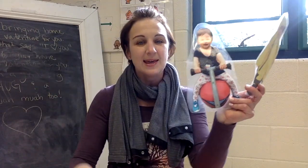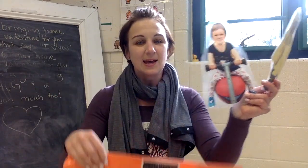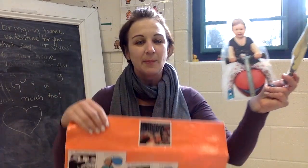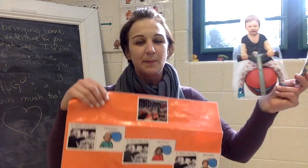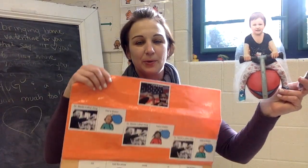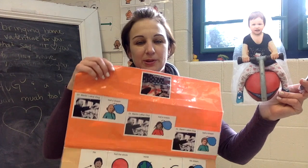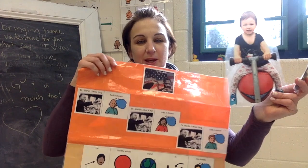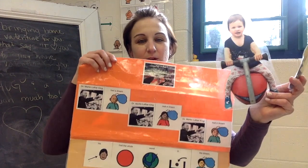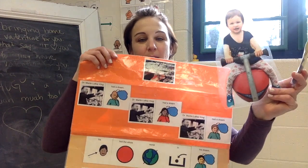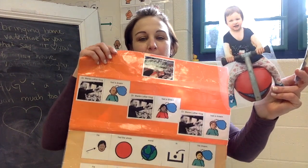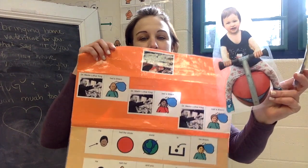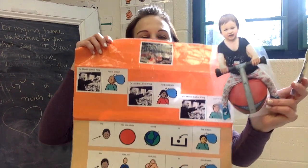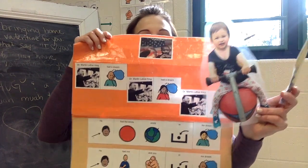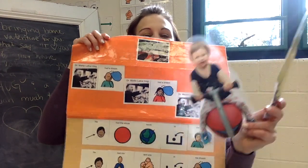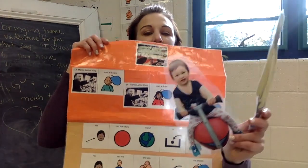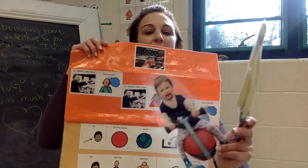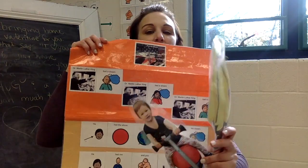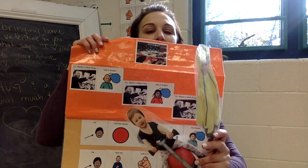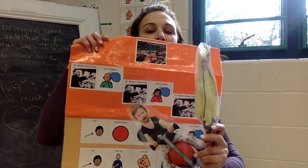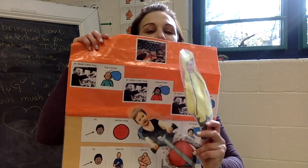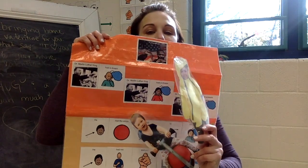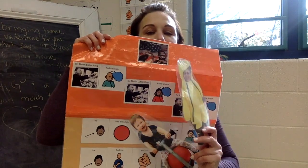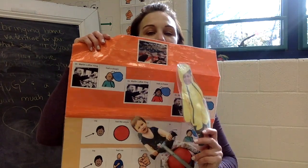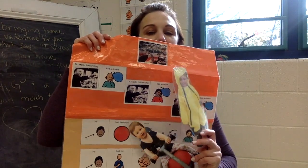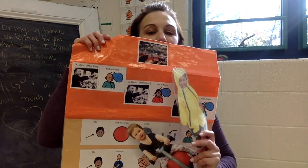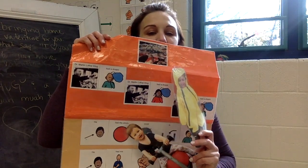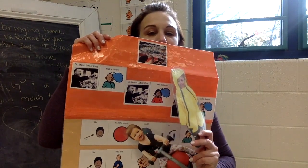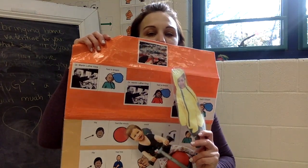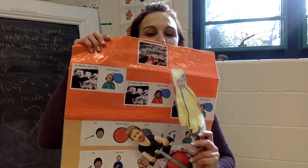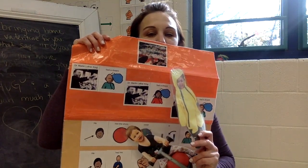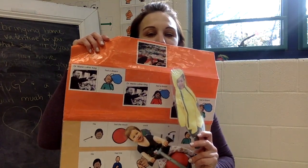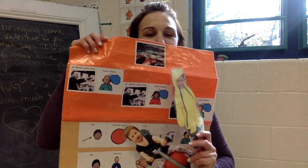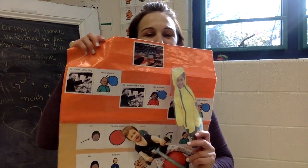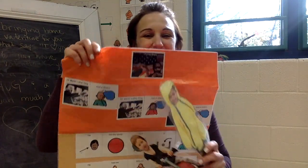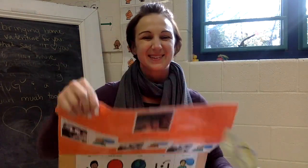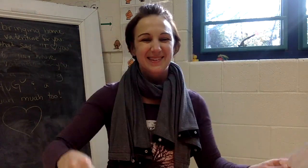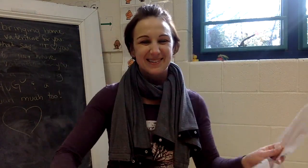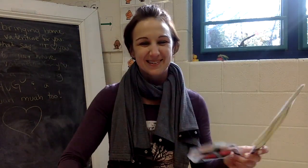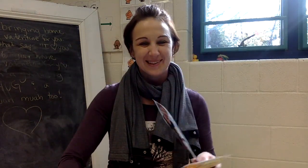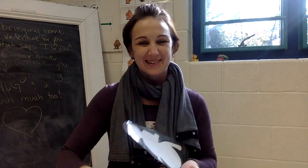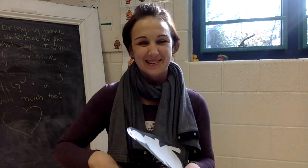they come and put their bodies on our song board. Another